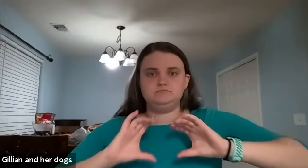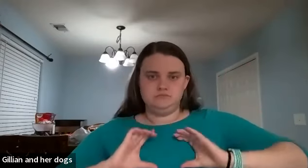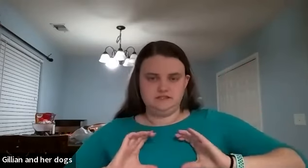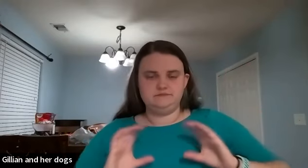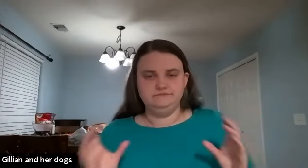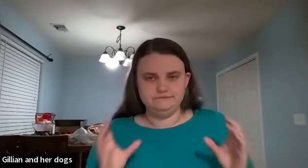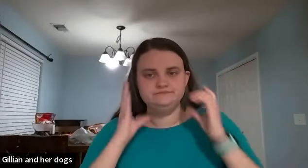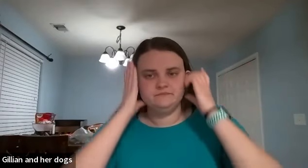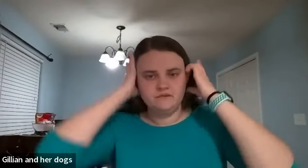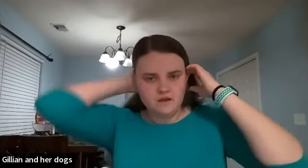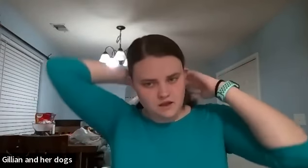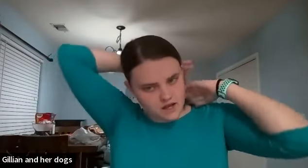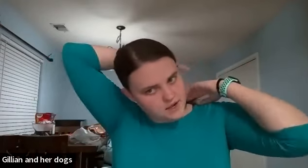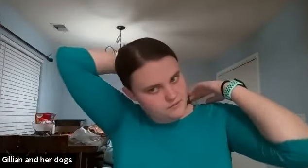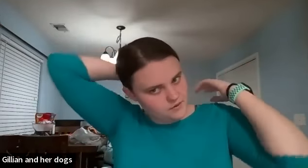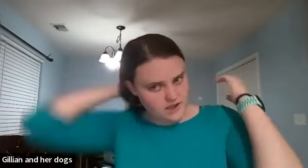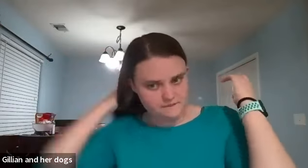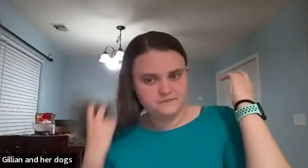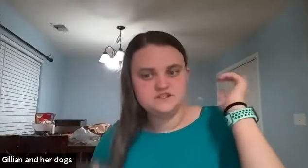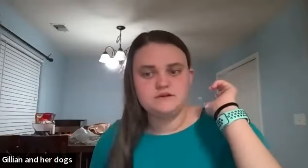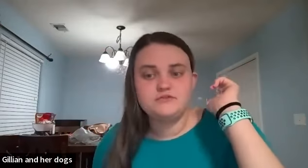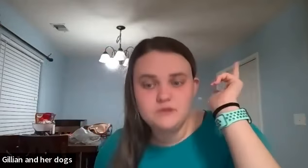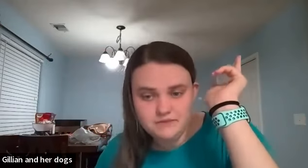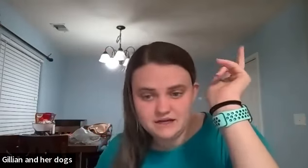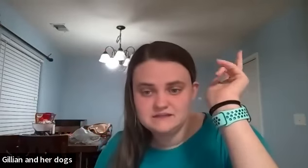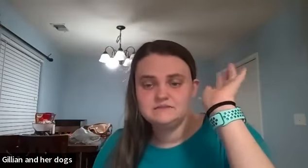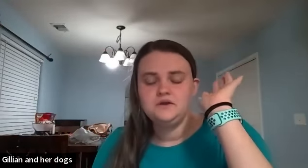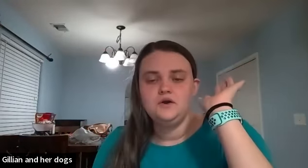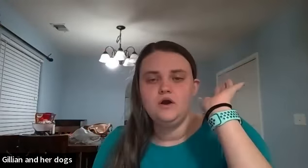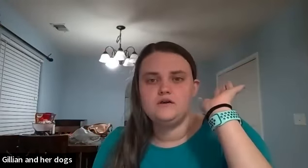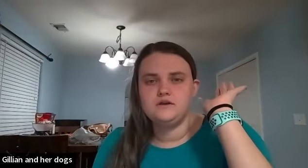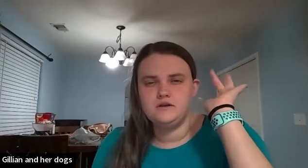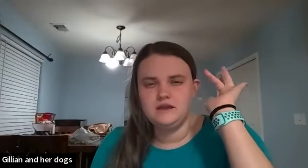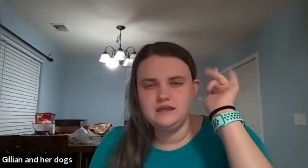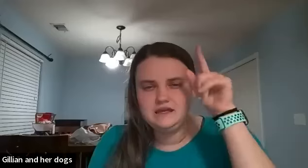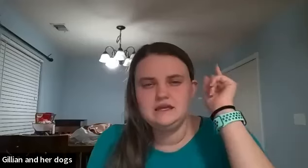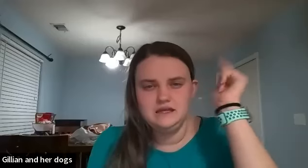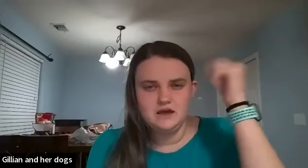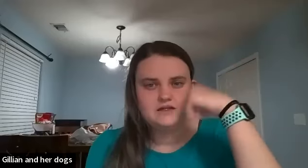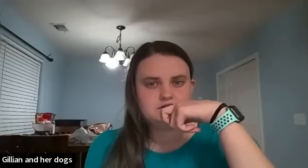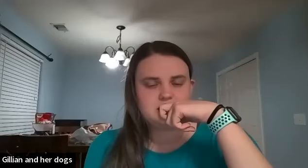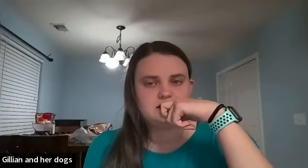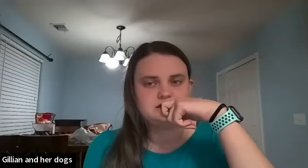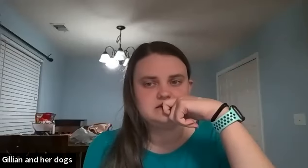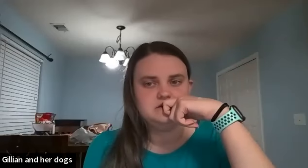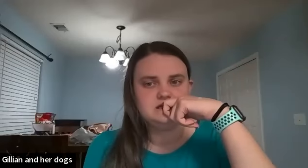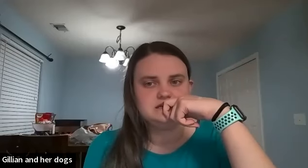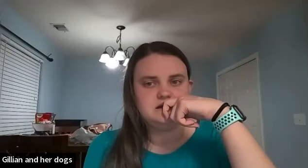place um okay so we have three minutes are there any other signs that you guys can